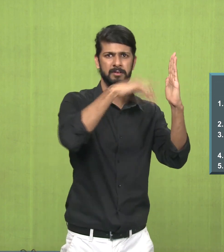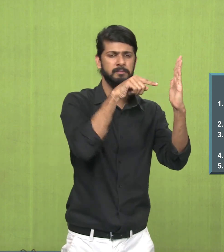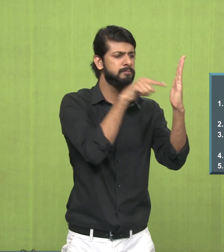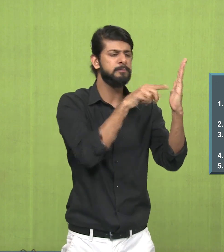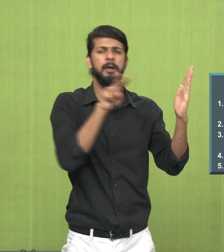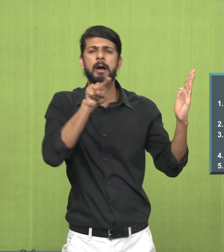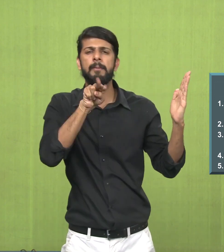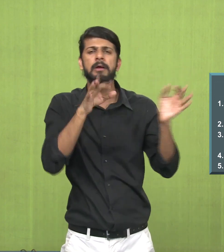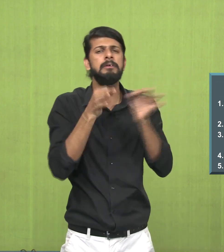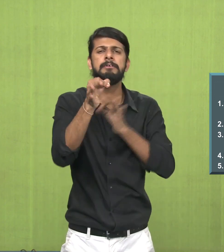tempera?